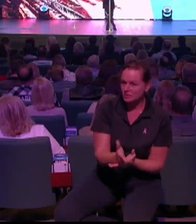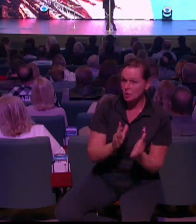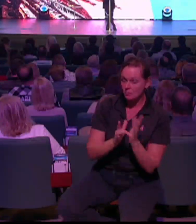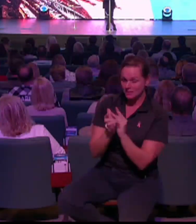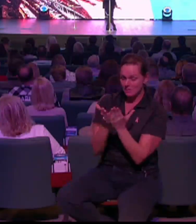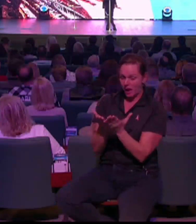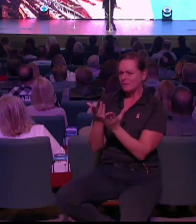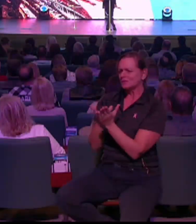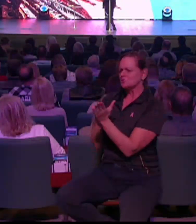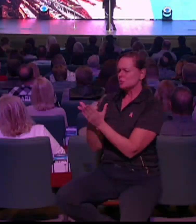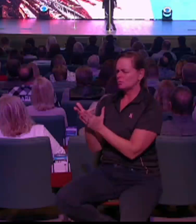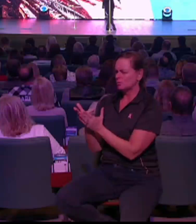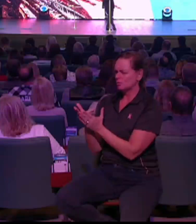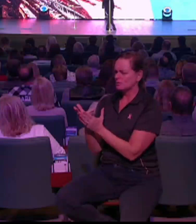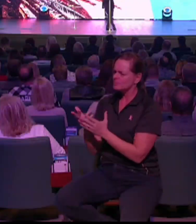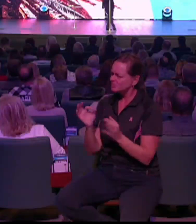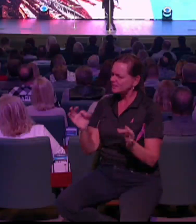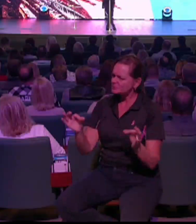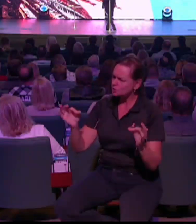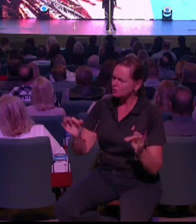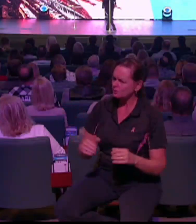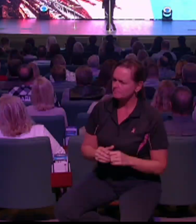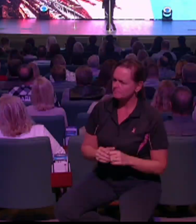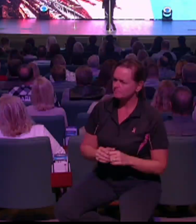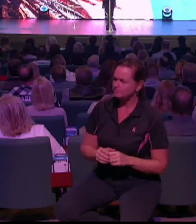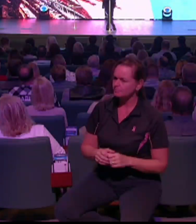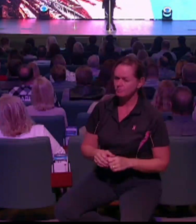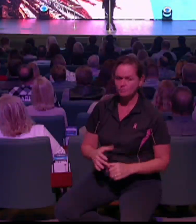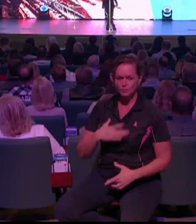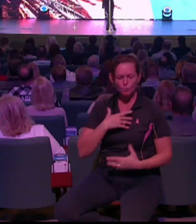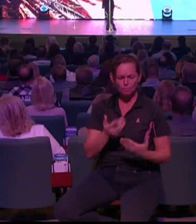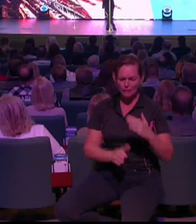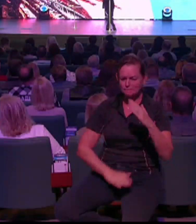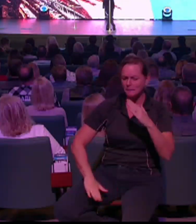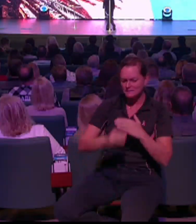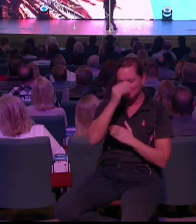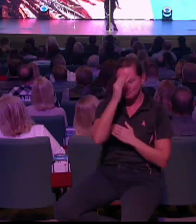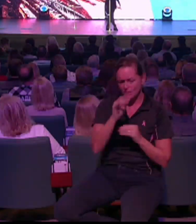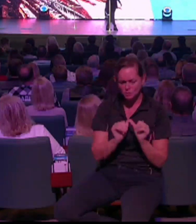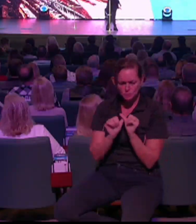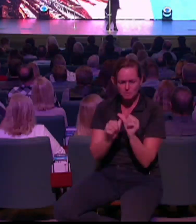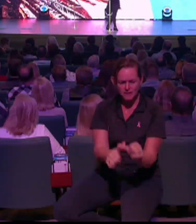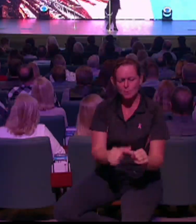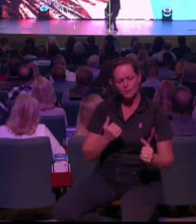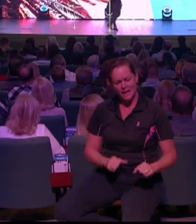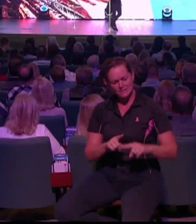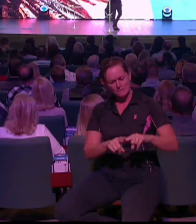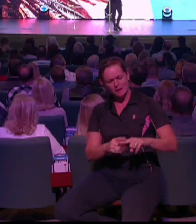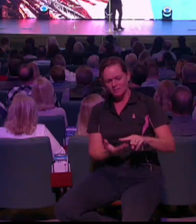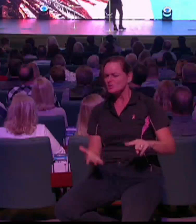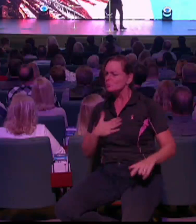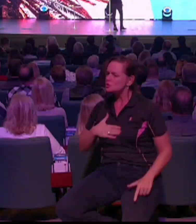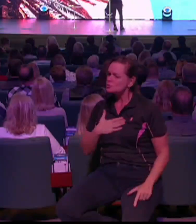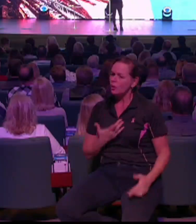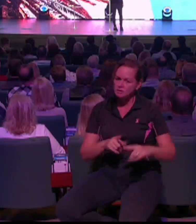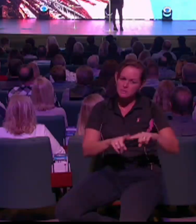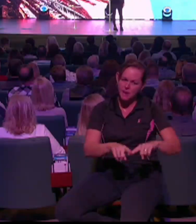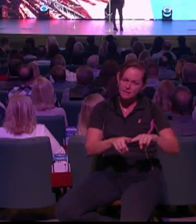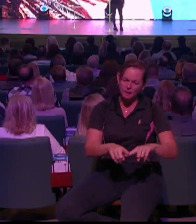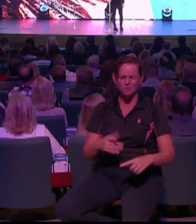We all need to be happy about things that are being foundational. Okay? So thy word is truth. So read the word of God. Because when you read the word